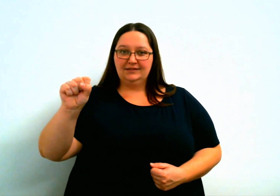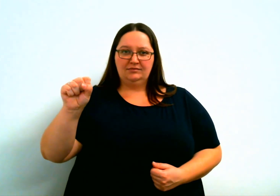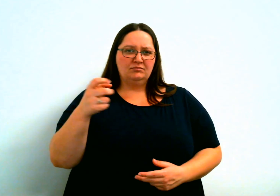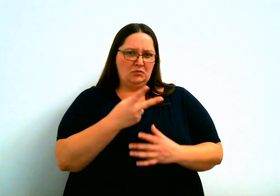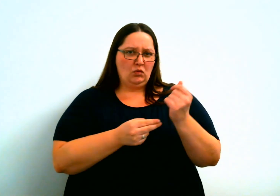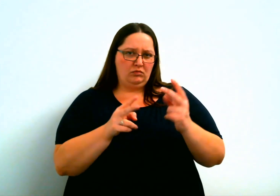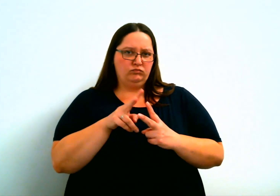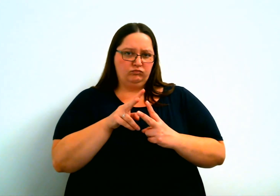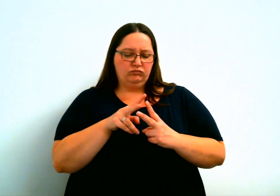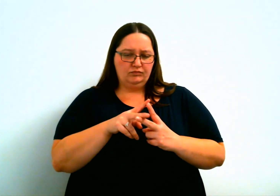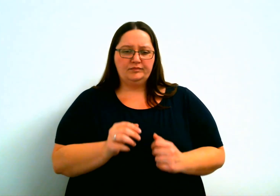them are Norse goddesses.